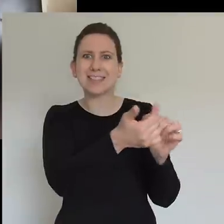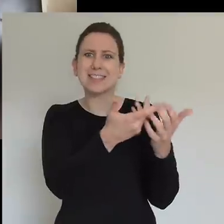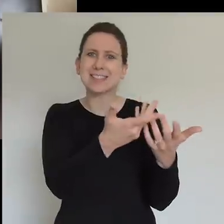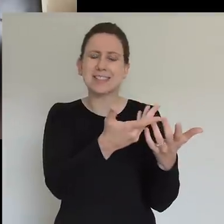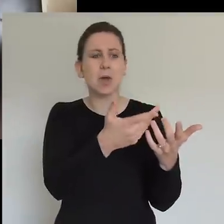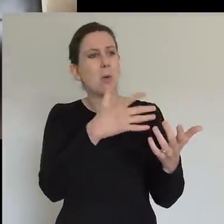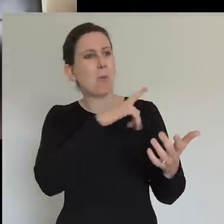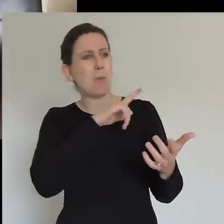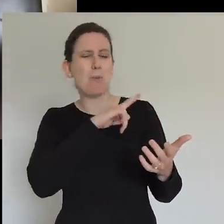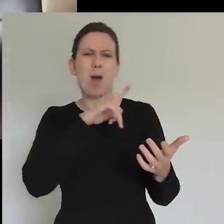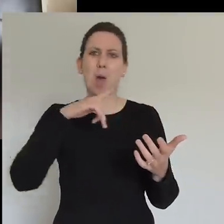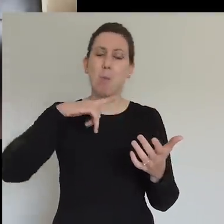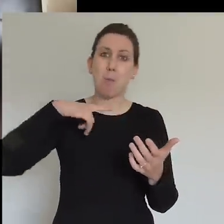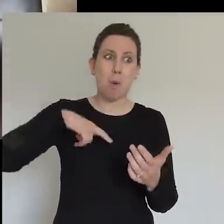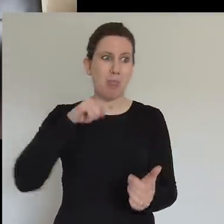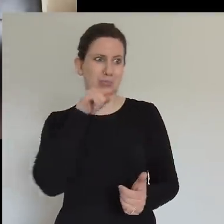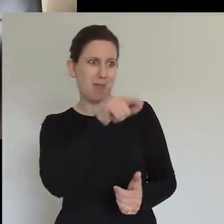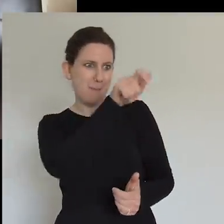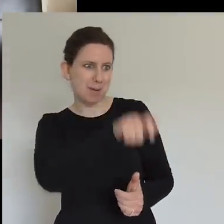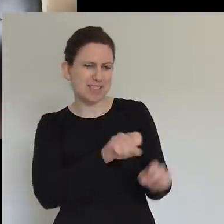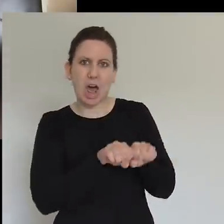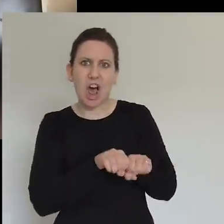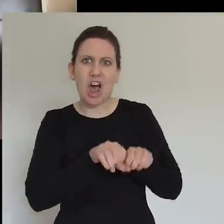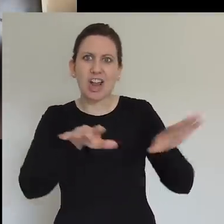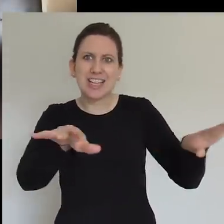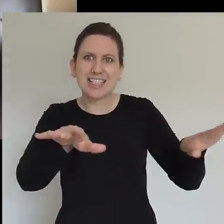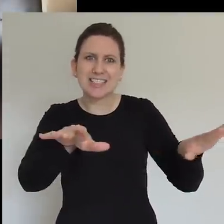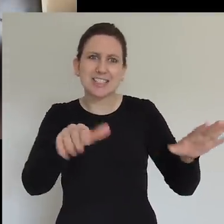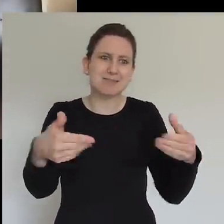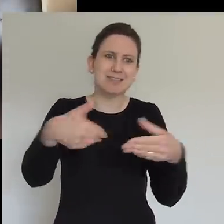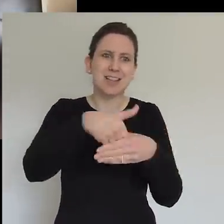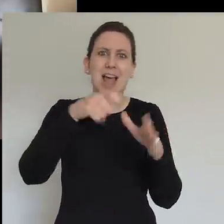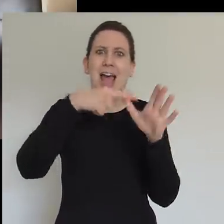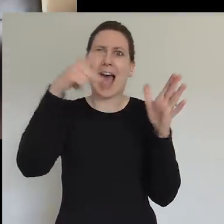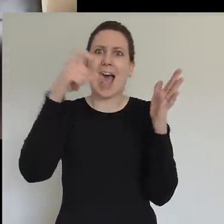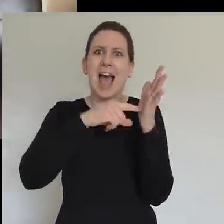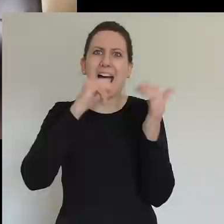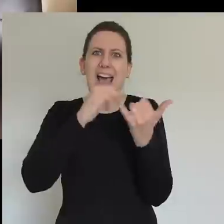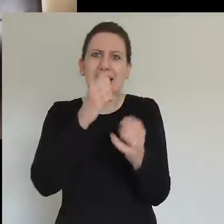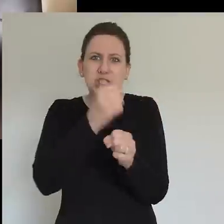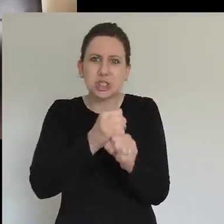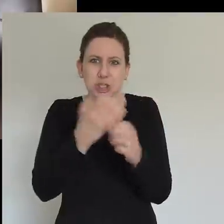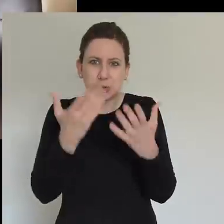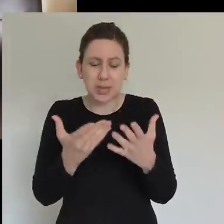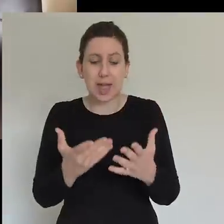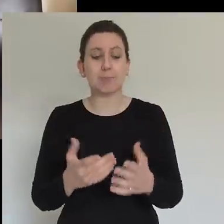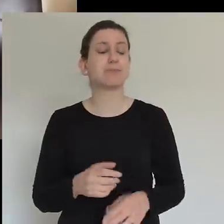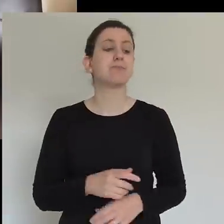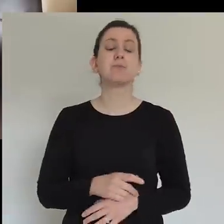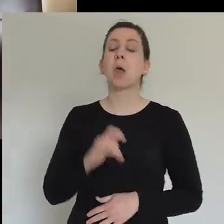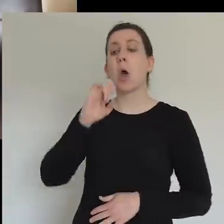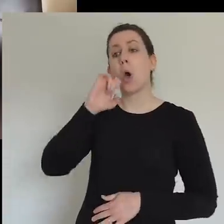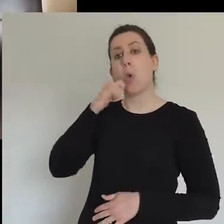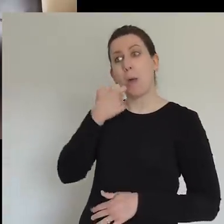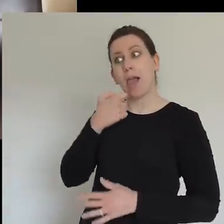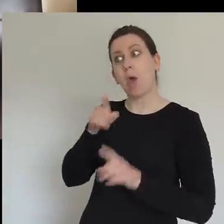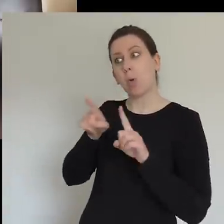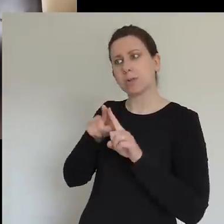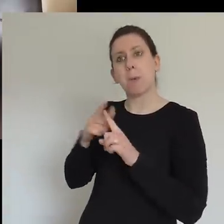of the Acts Church today. We're also going to explore this book, which we've written that book out of. So if you want to have your Bibles